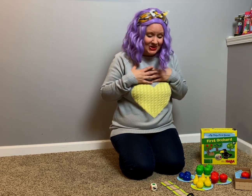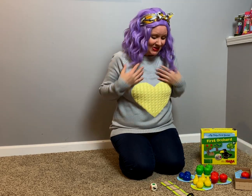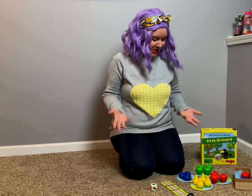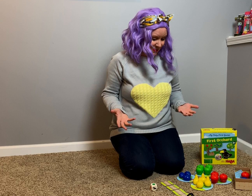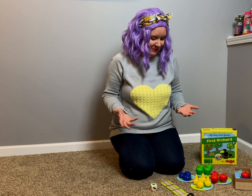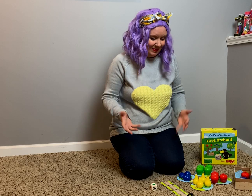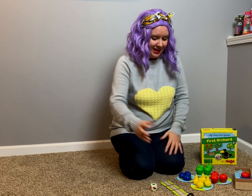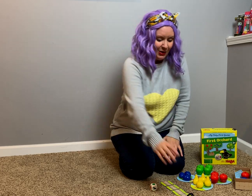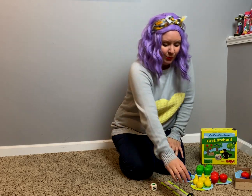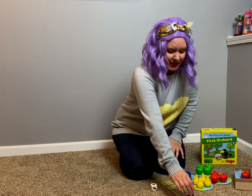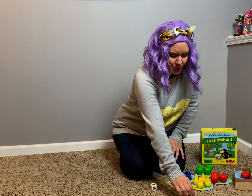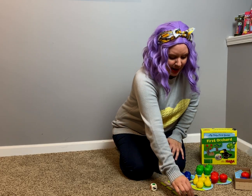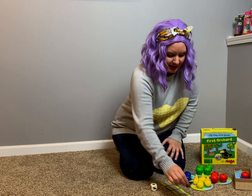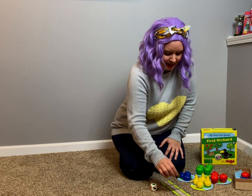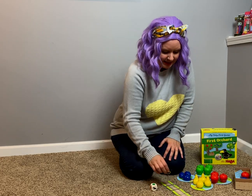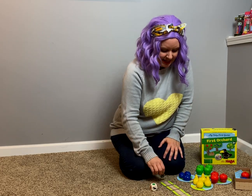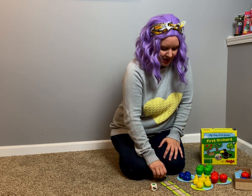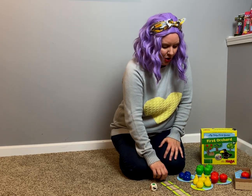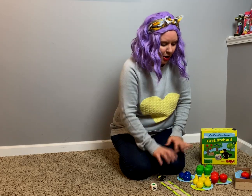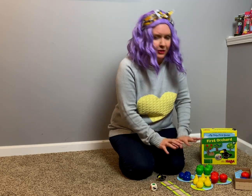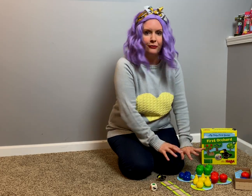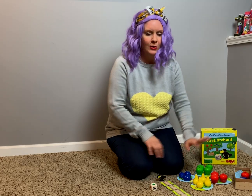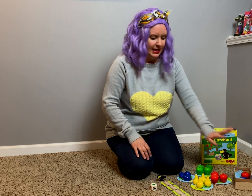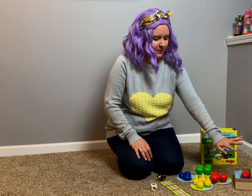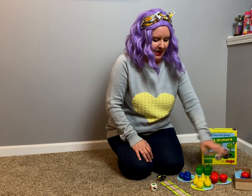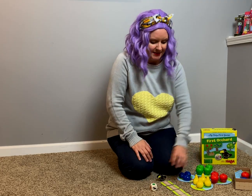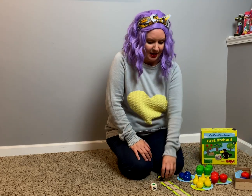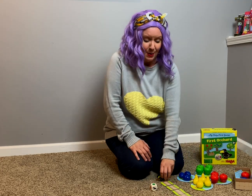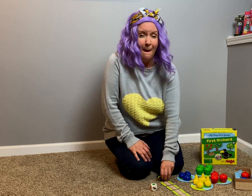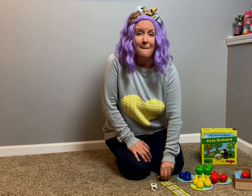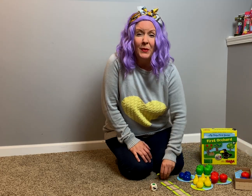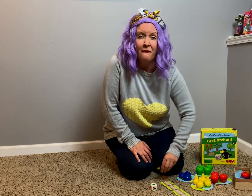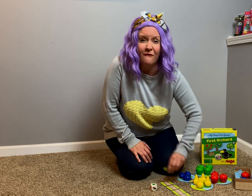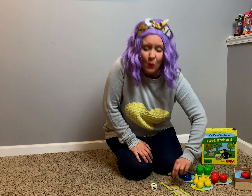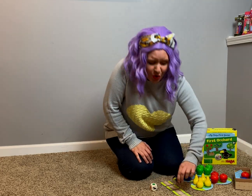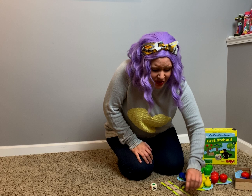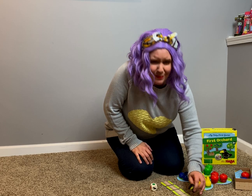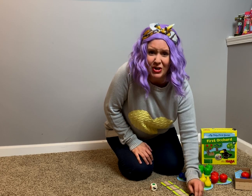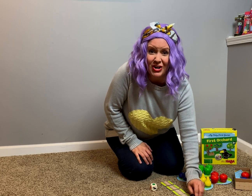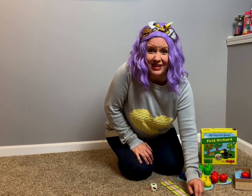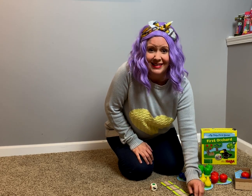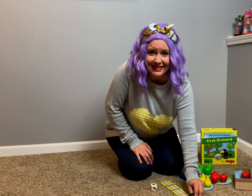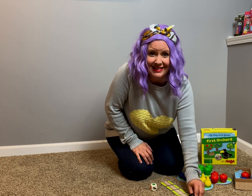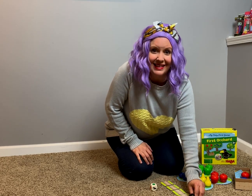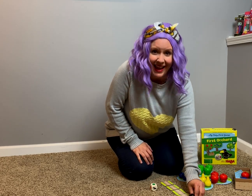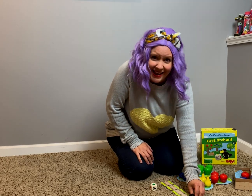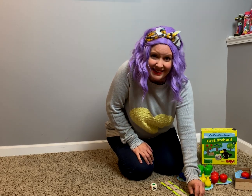So, we want to get all the fruit in the basket before the bird gets to the end.